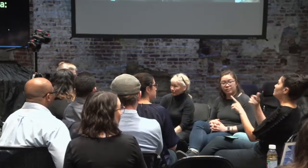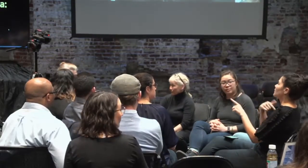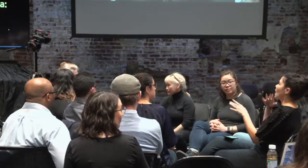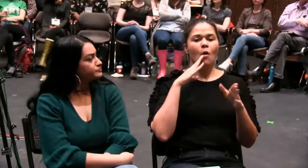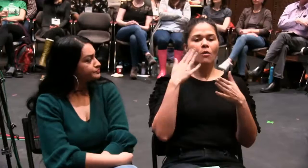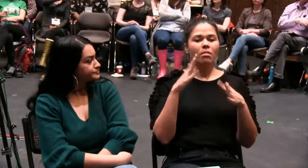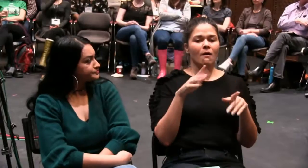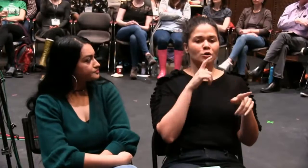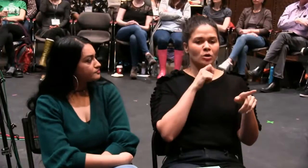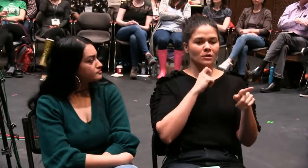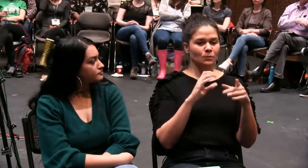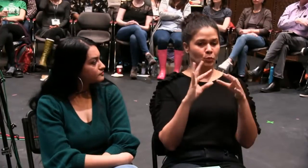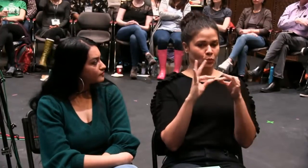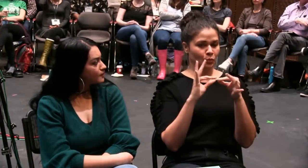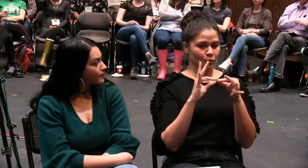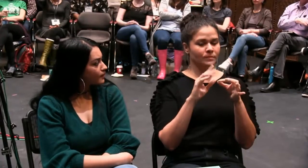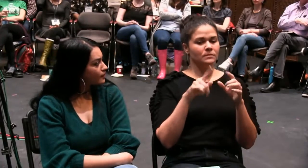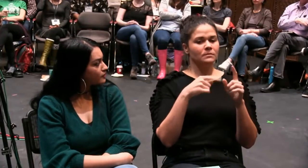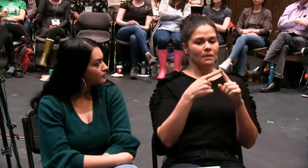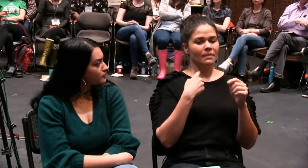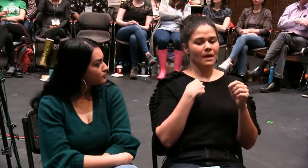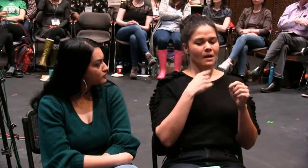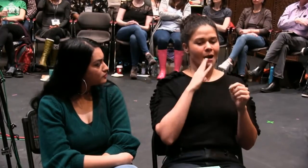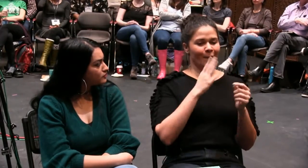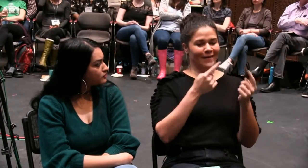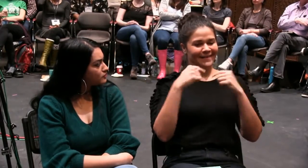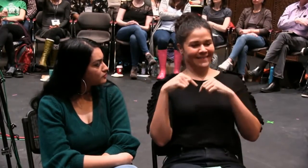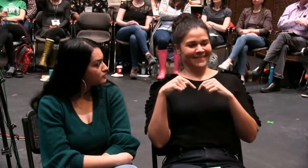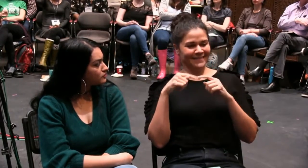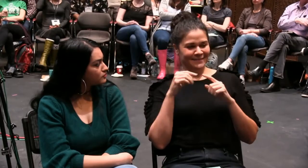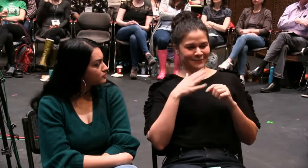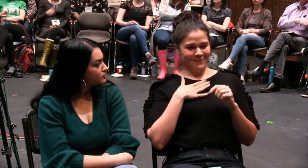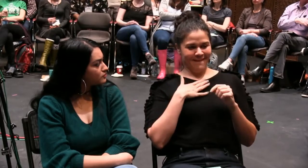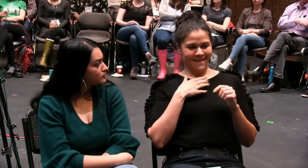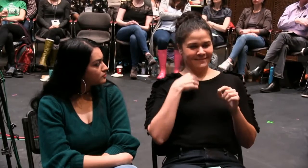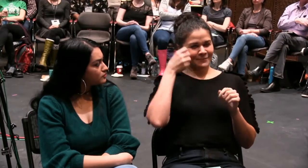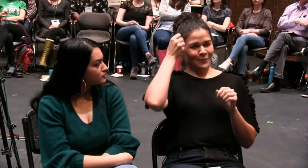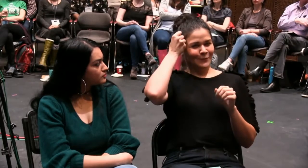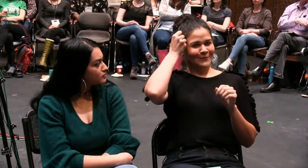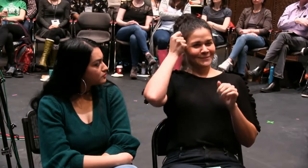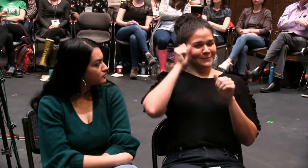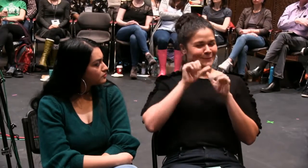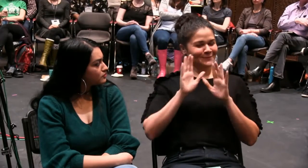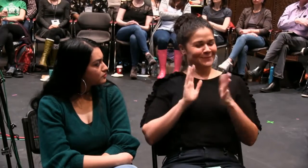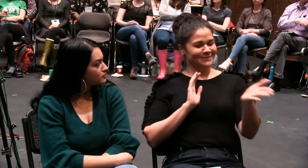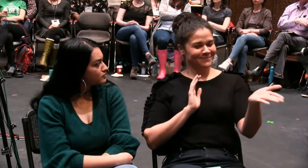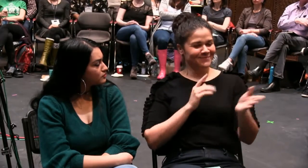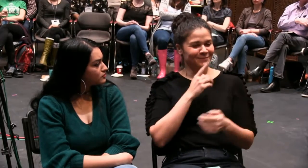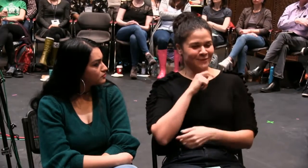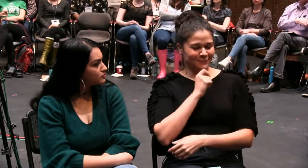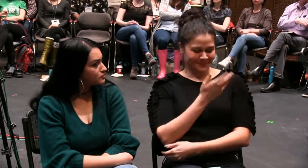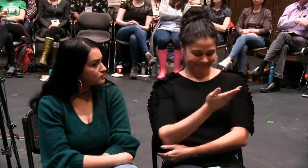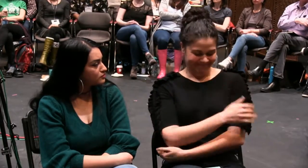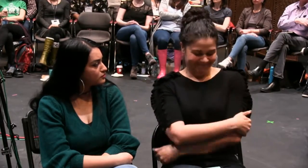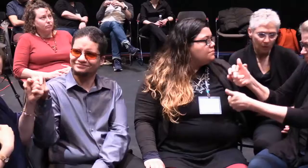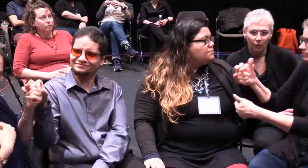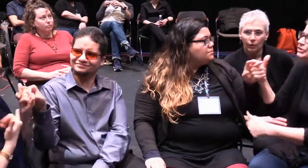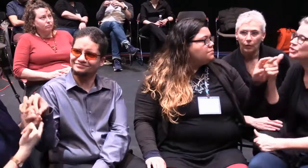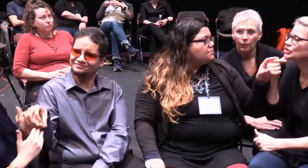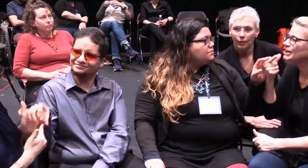Okay. I want to hear Jasper's comment and then return to my comment. So I'll hold and